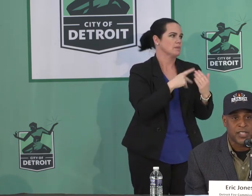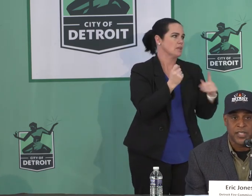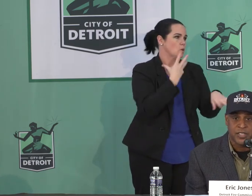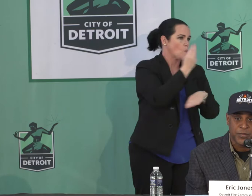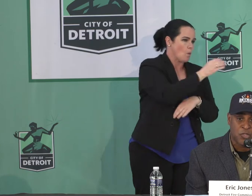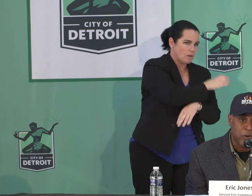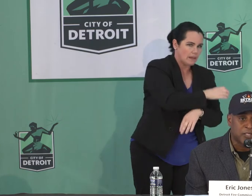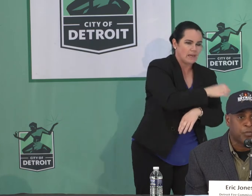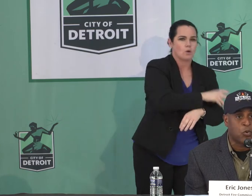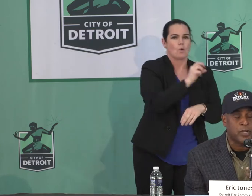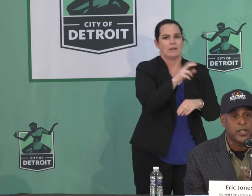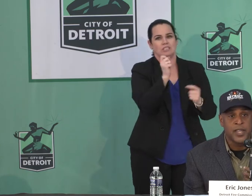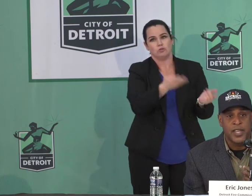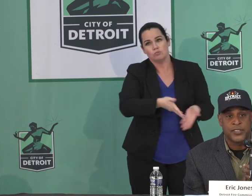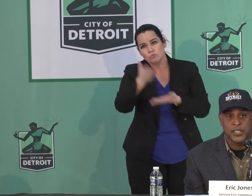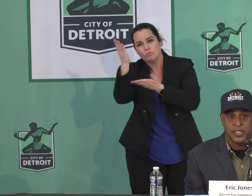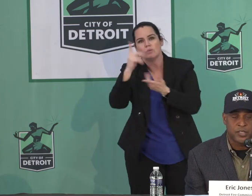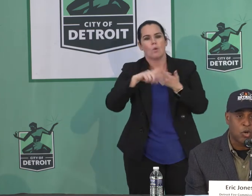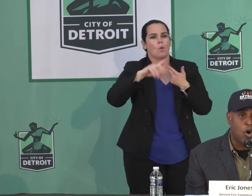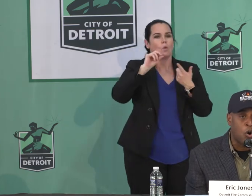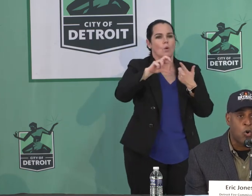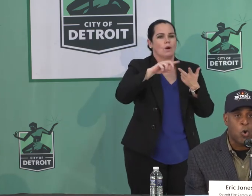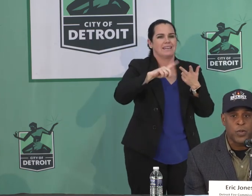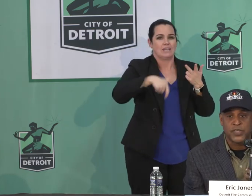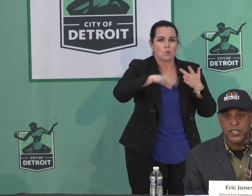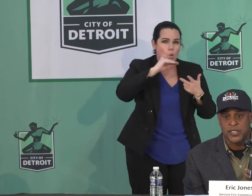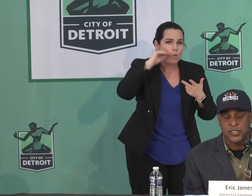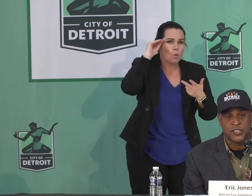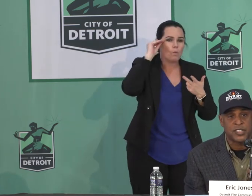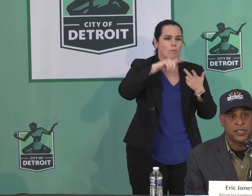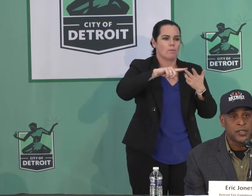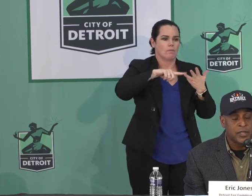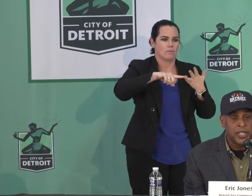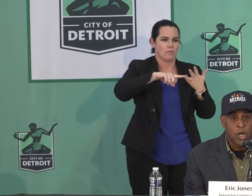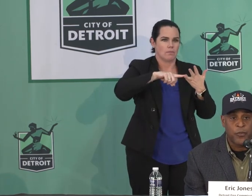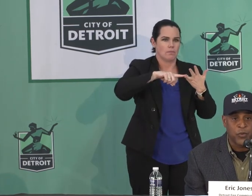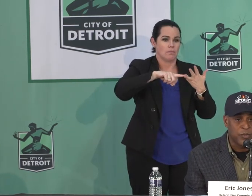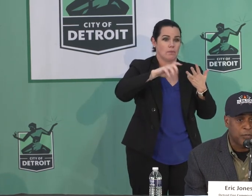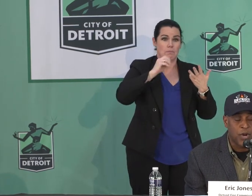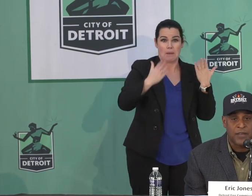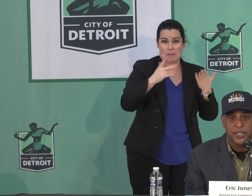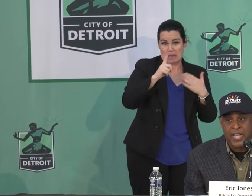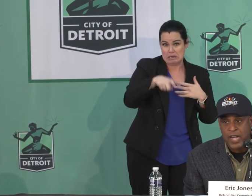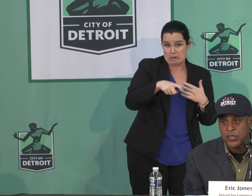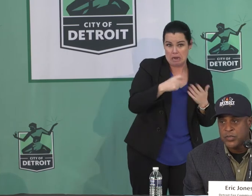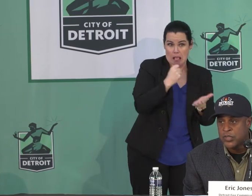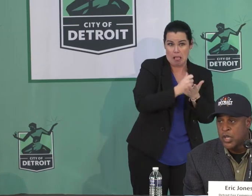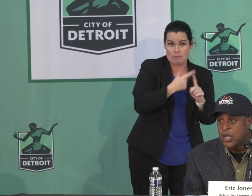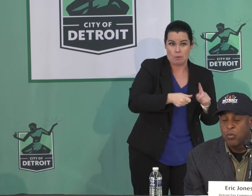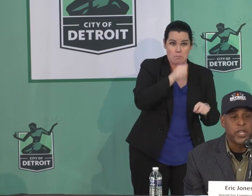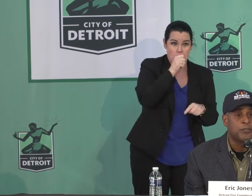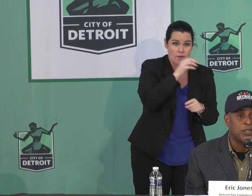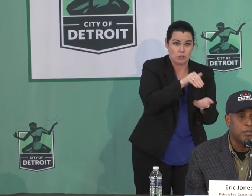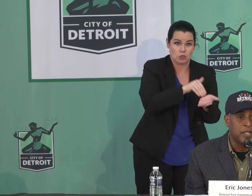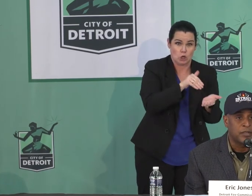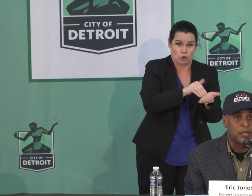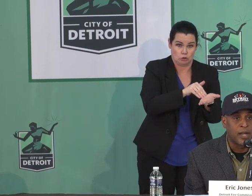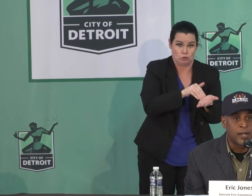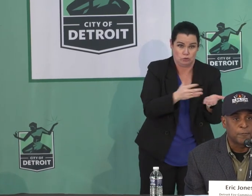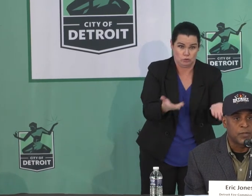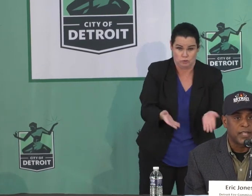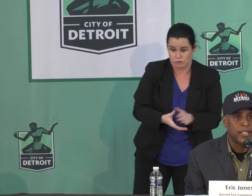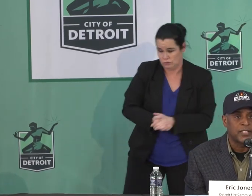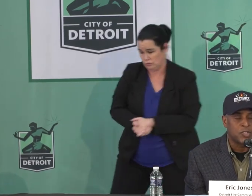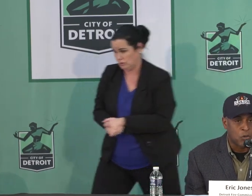a clinic, whether they needed to be transported, if they needed to go home, if they needed to seek help from their private doctors. We implemented